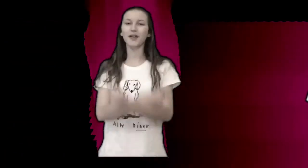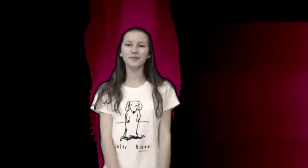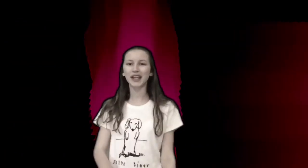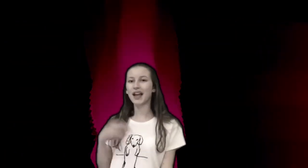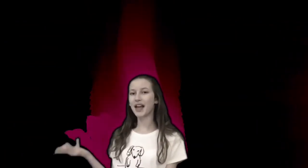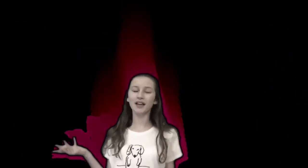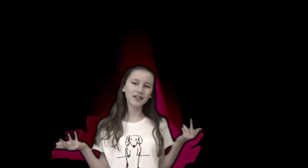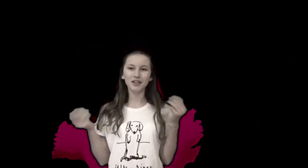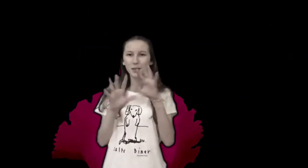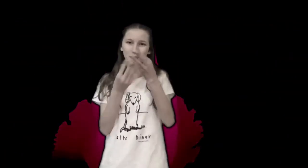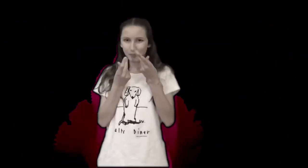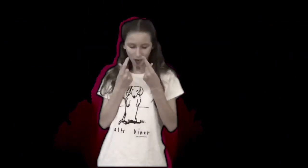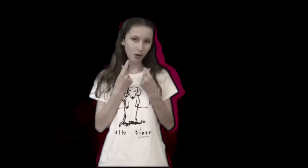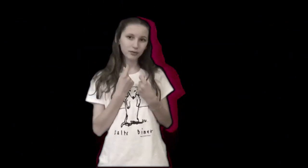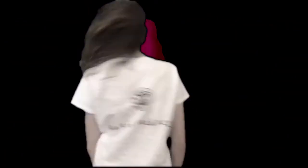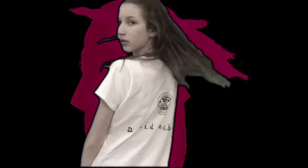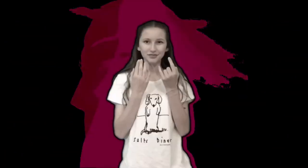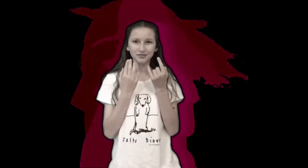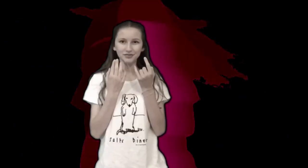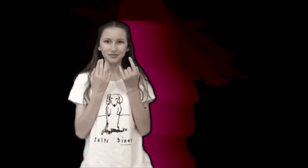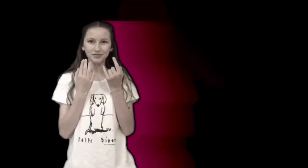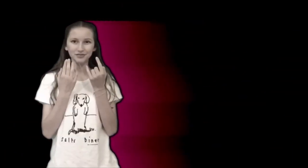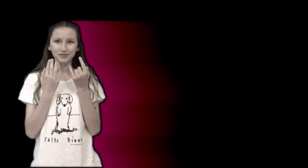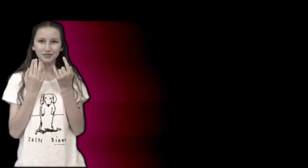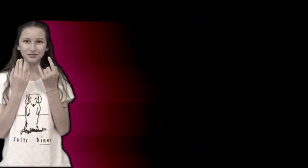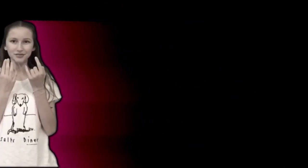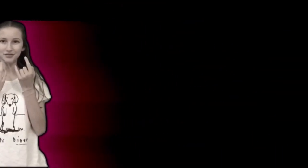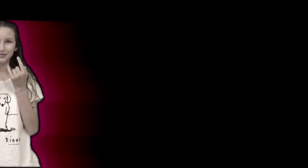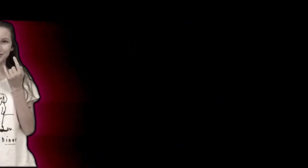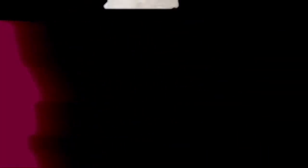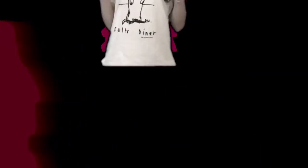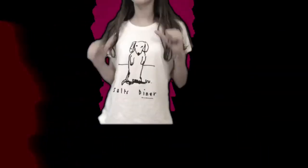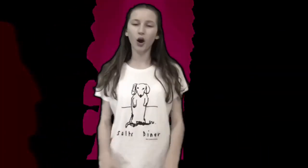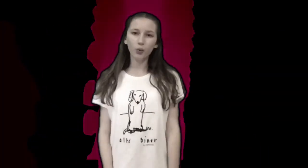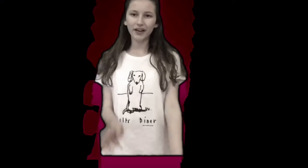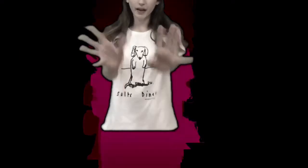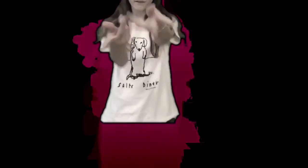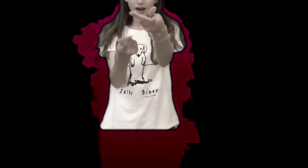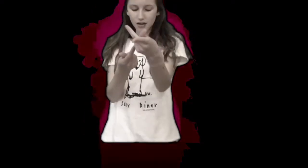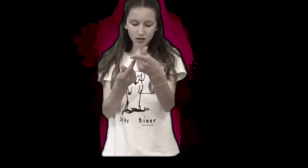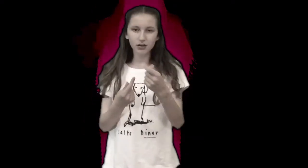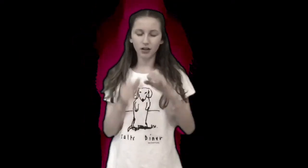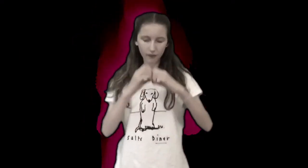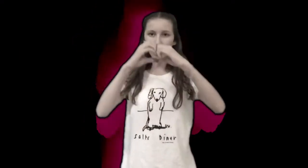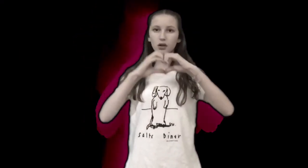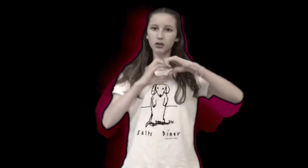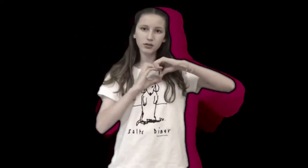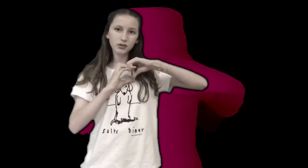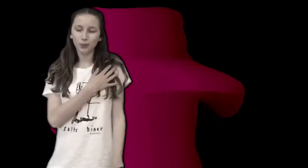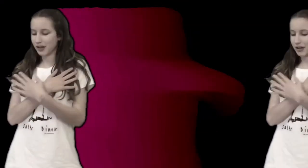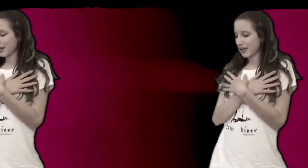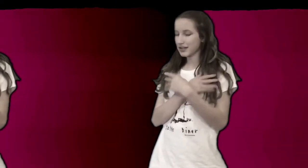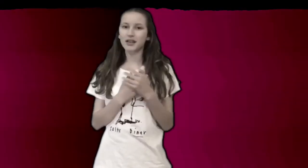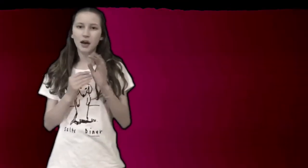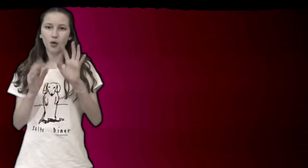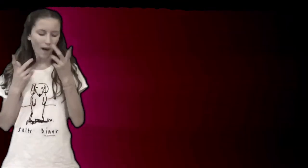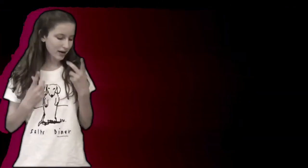I'll ride my bike up to the road, down the streets right through the city I'll go everywhere you go,